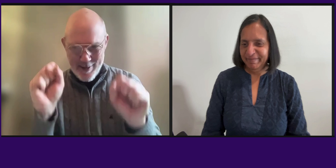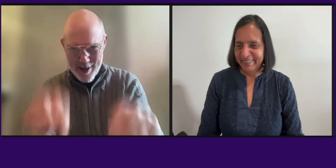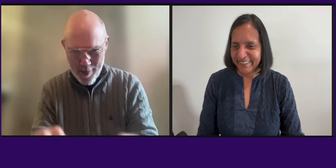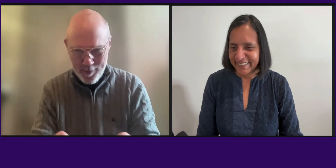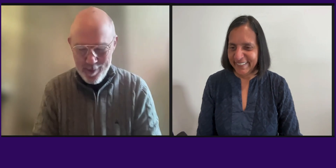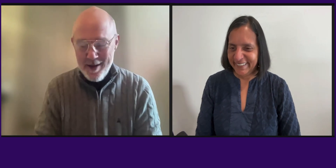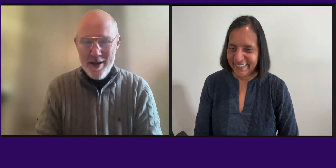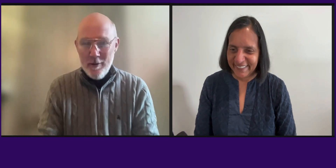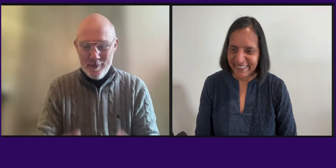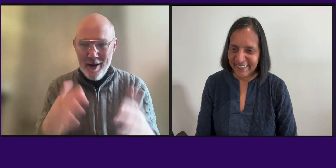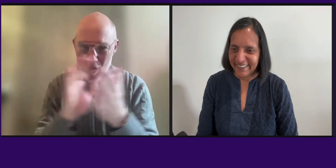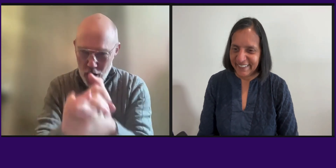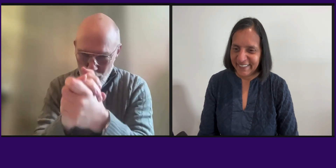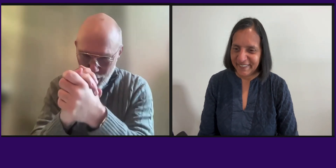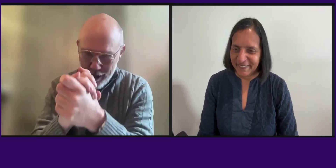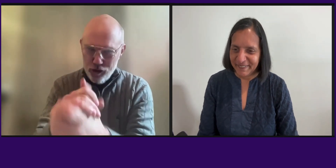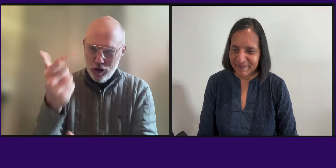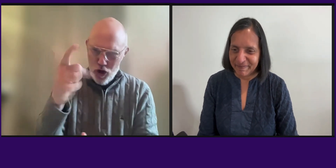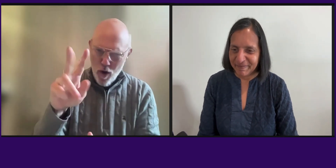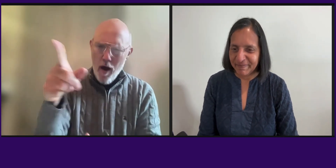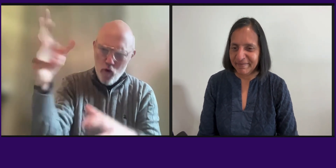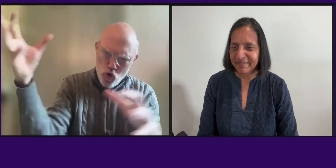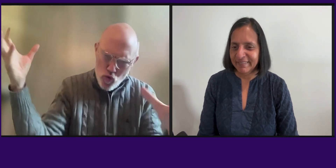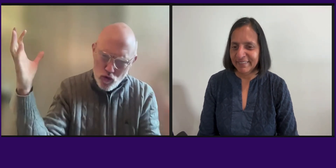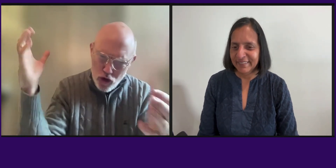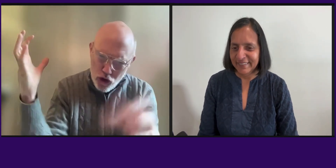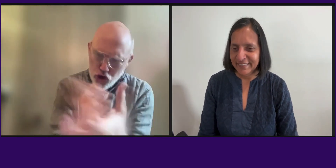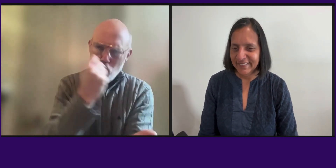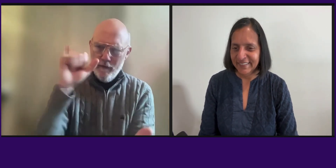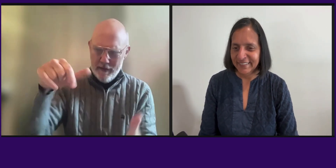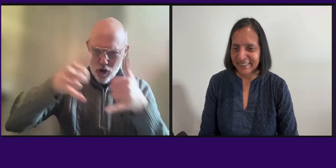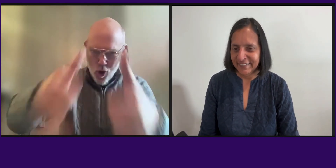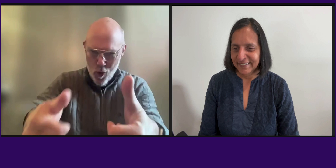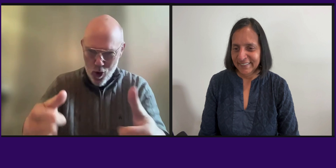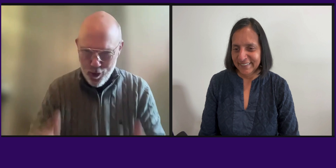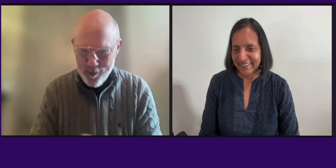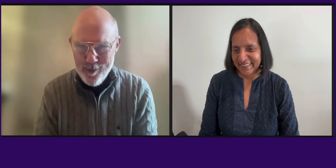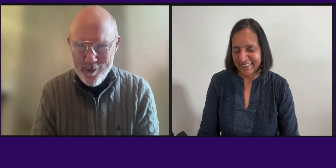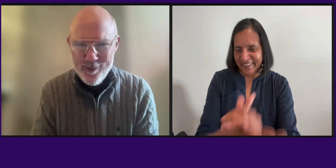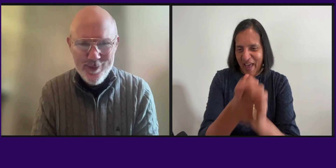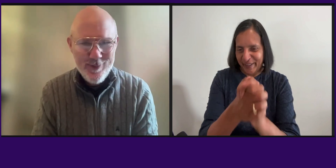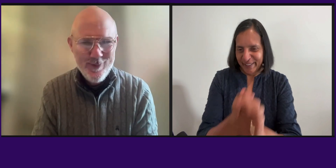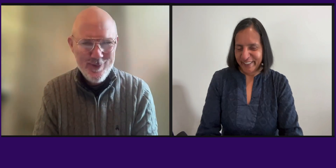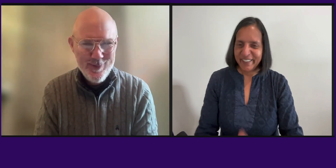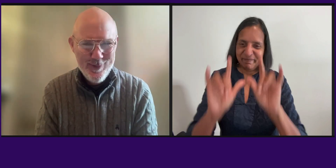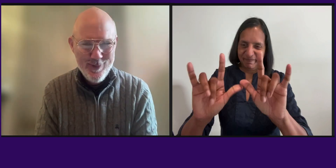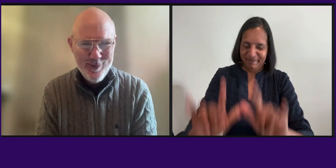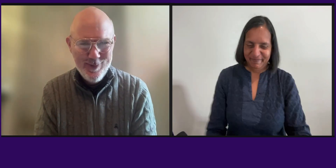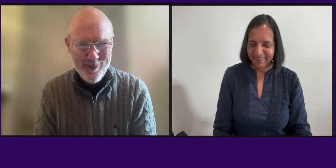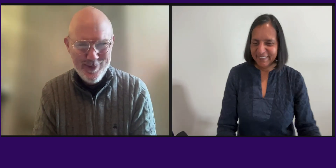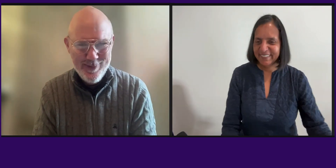engaging others. I have so much respect for him. Well, congratulations, Grav. You absolutely deserve this award. We love you.